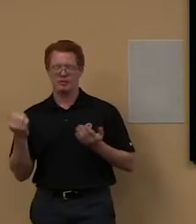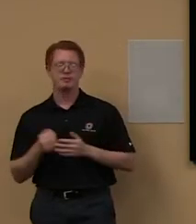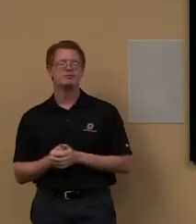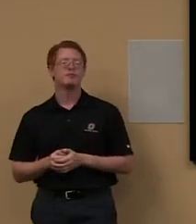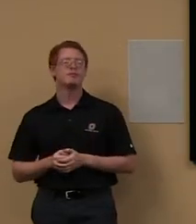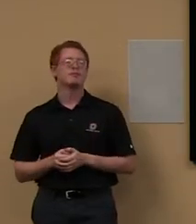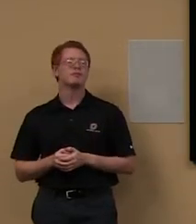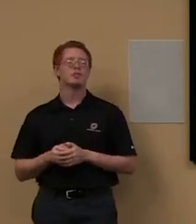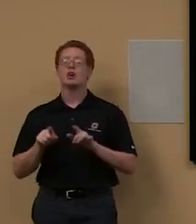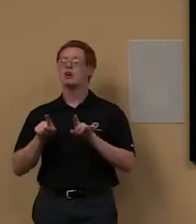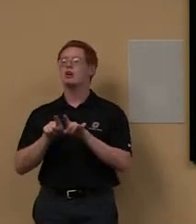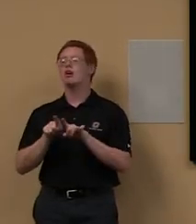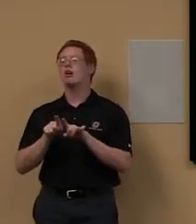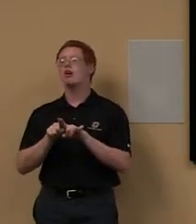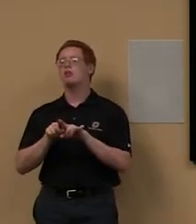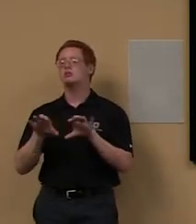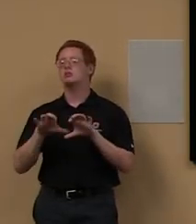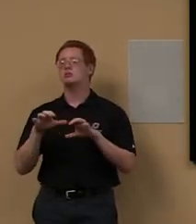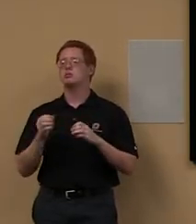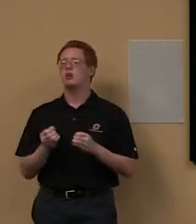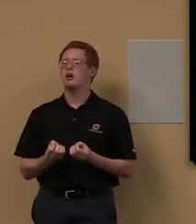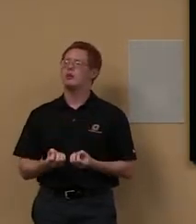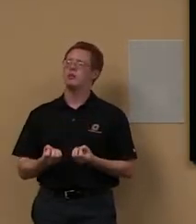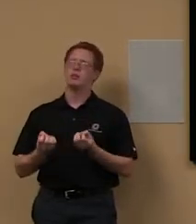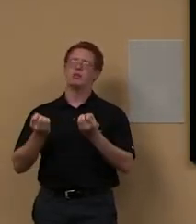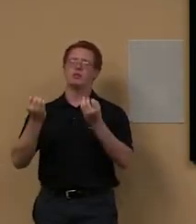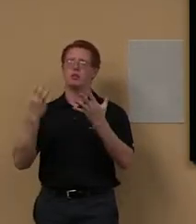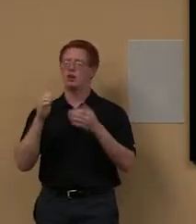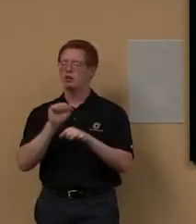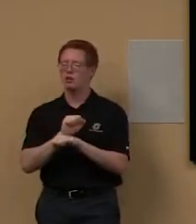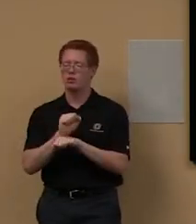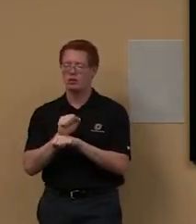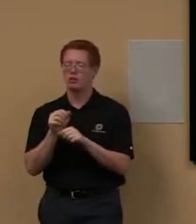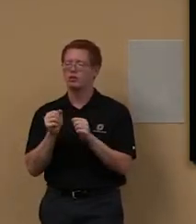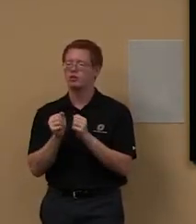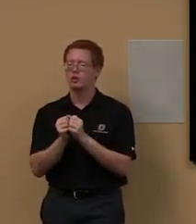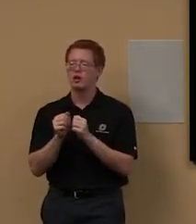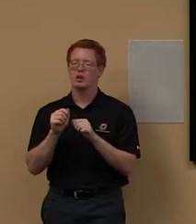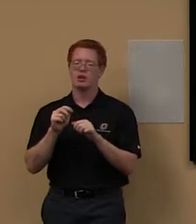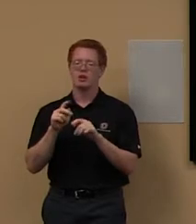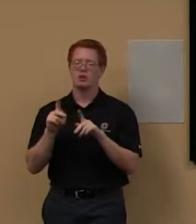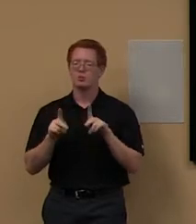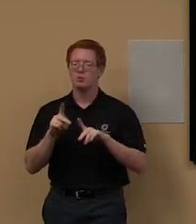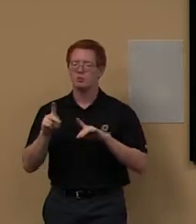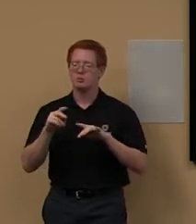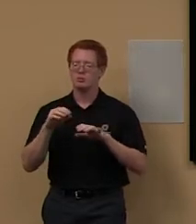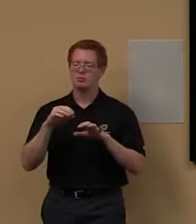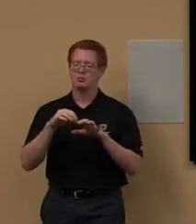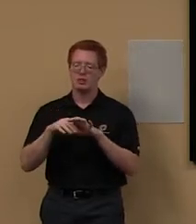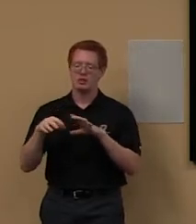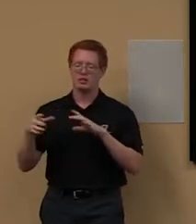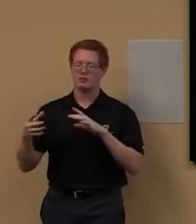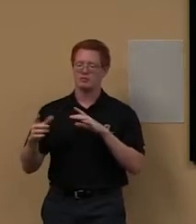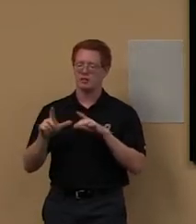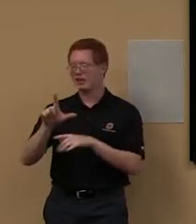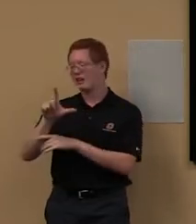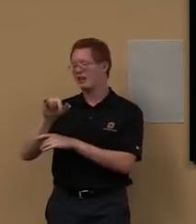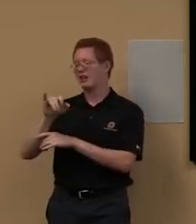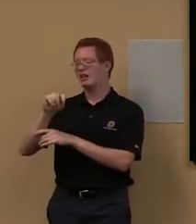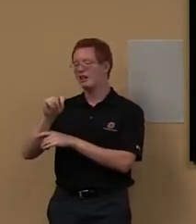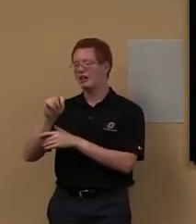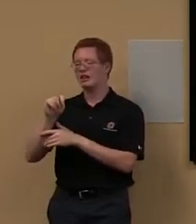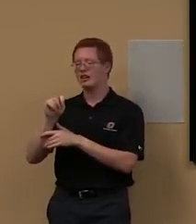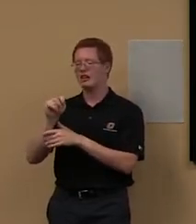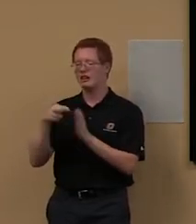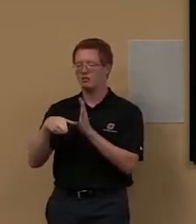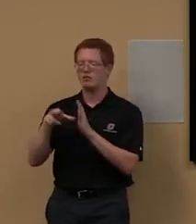people who are in their, um, literature review stage and things like that. So, um, so we'll definitely